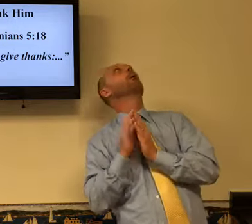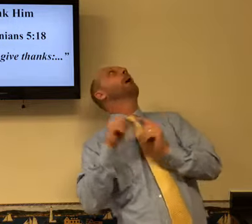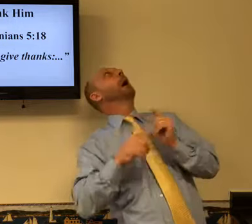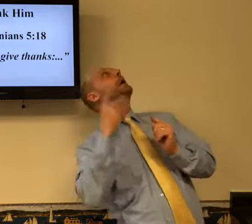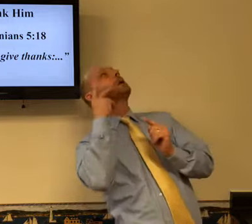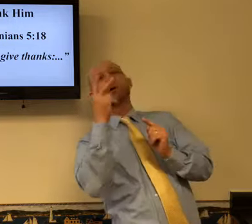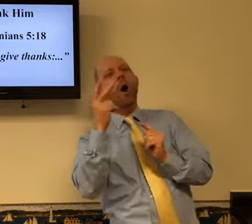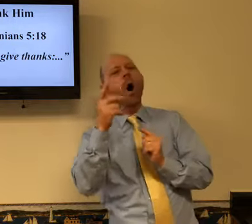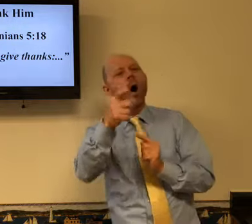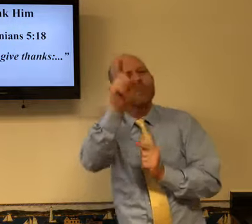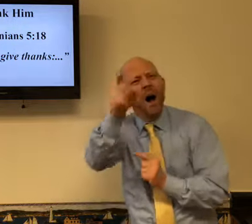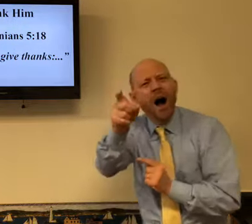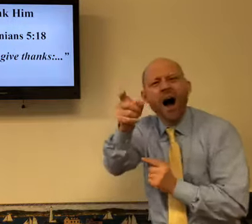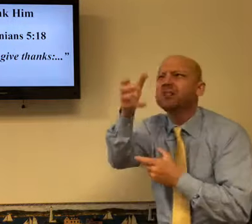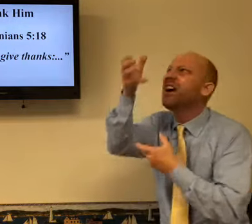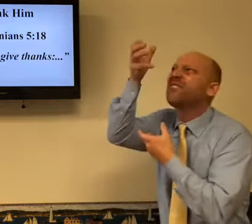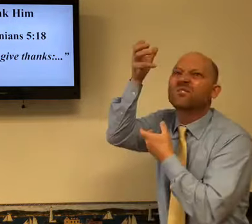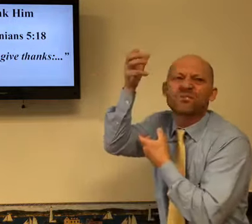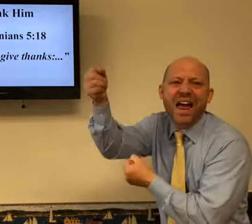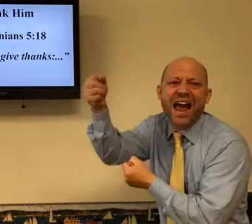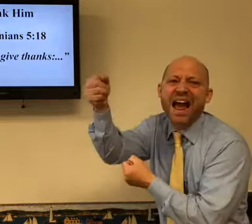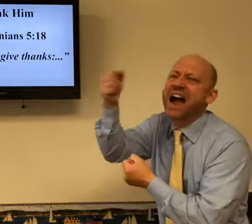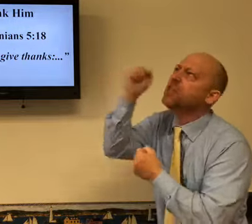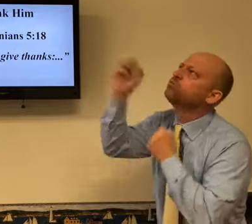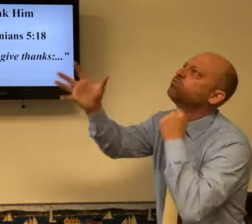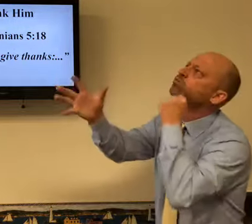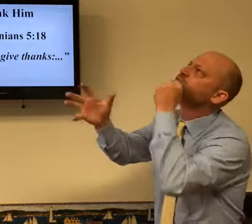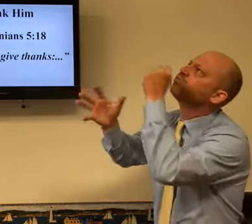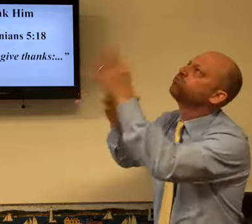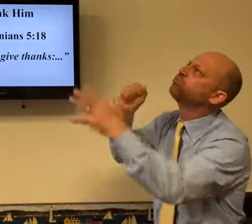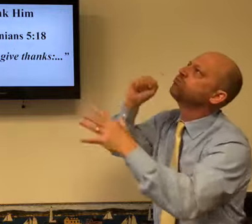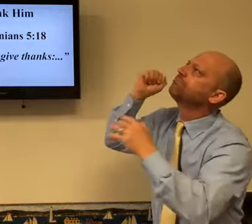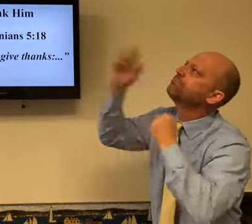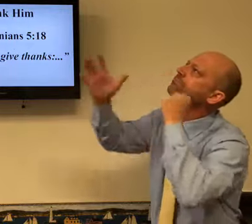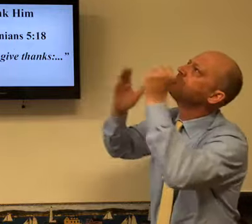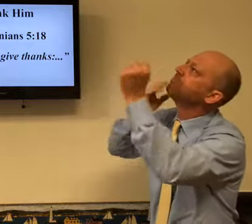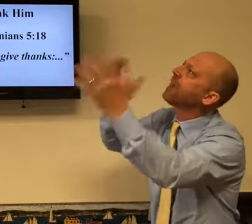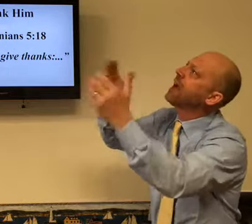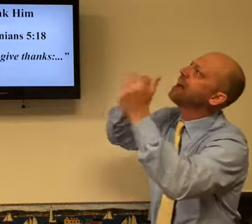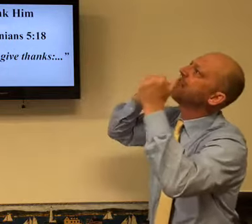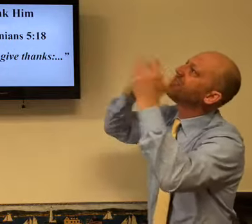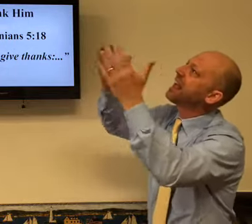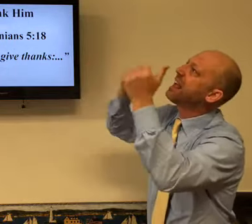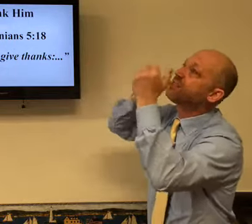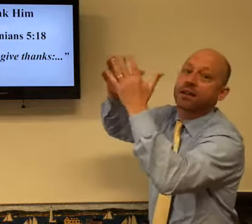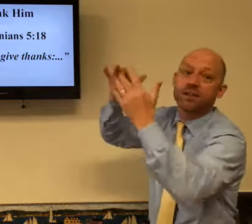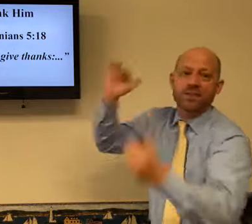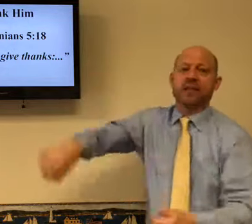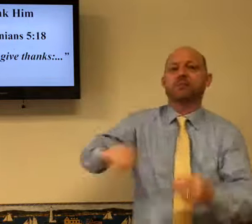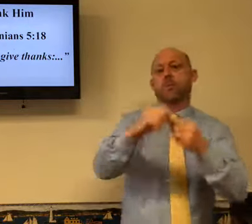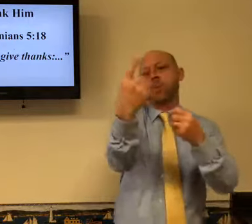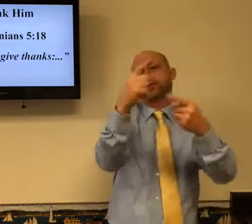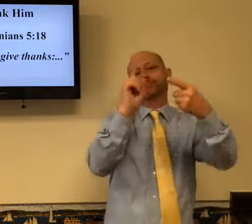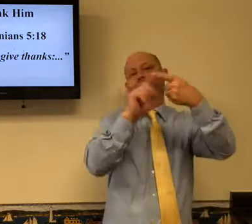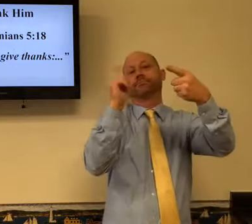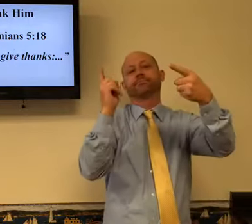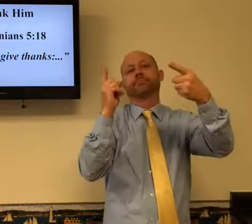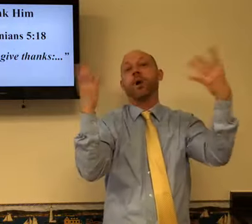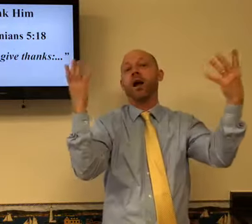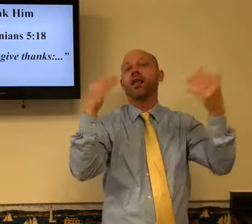want to talk to God and you're all holy. No, by faith, talk to him. He's there. And tell him thank you. That's number